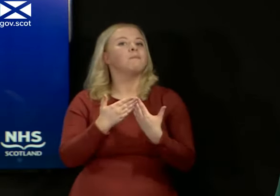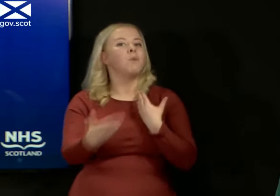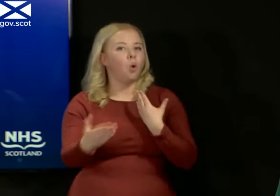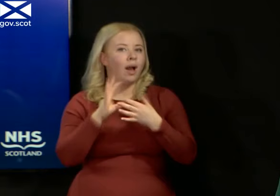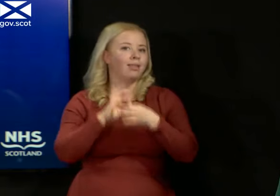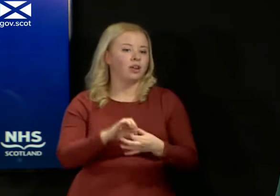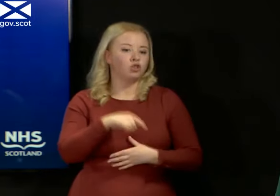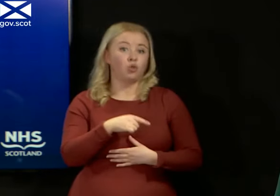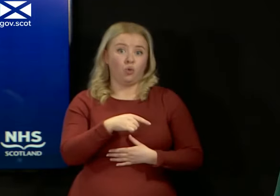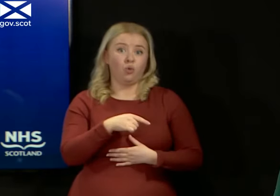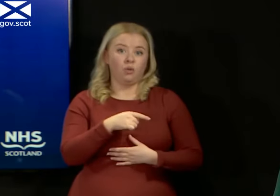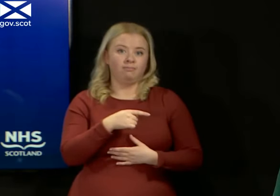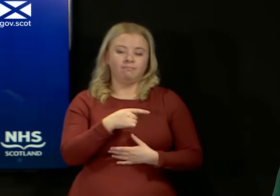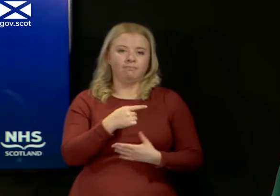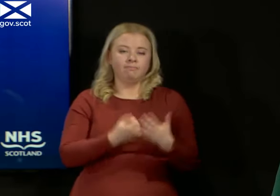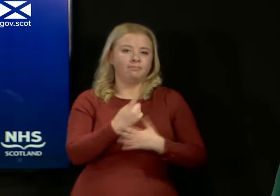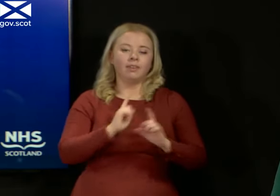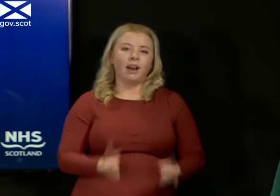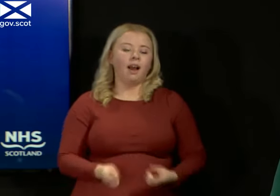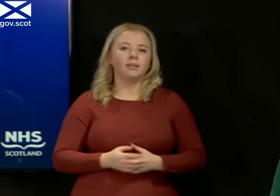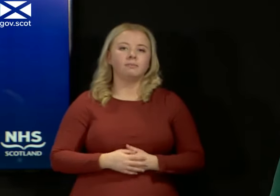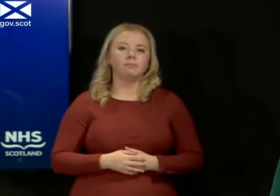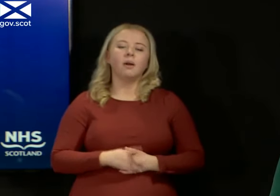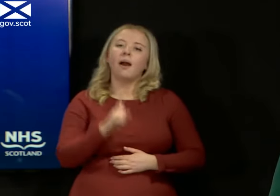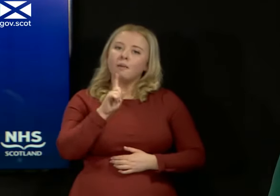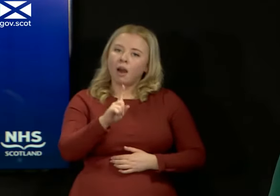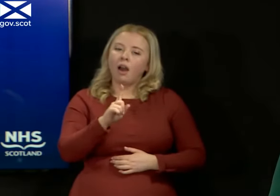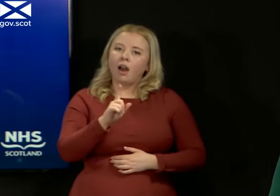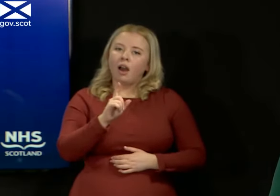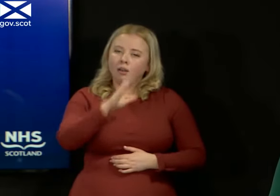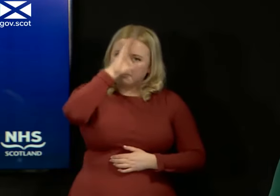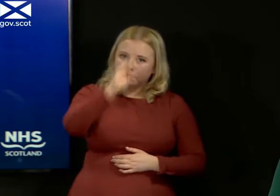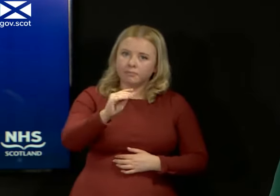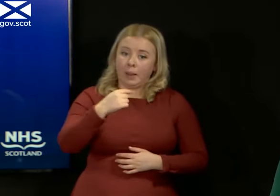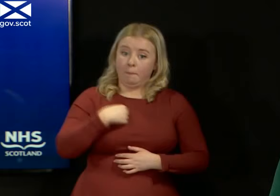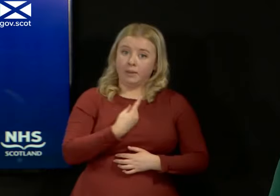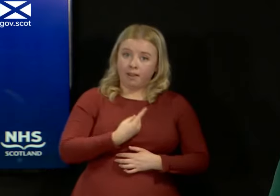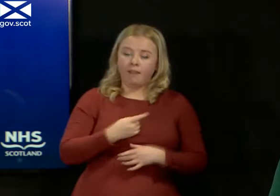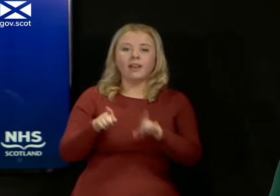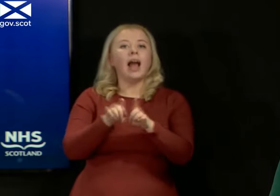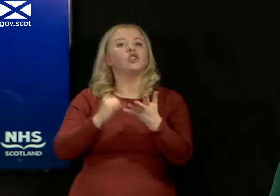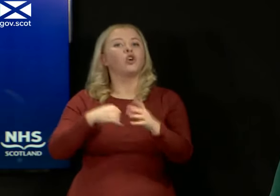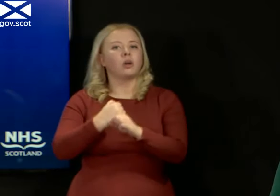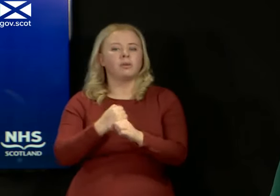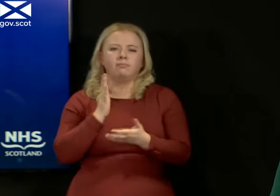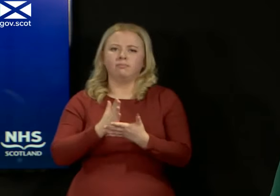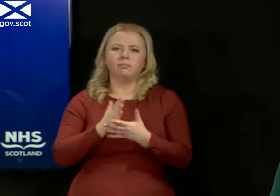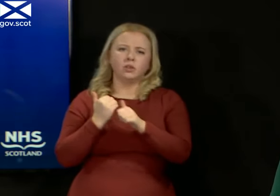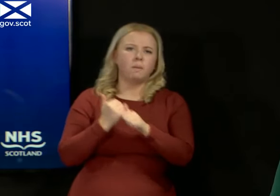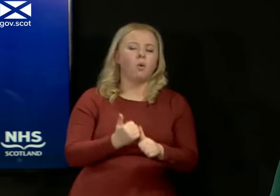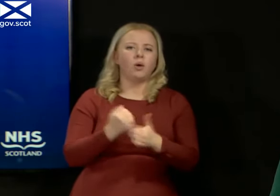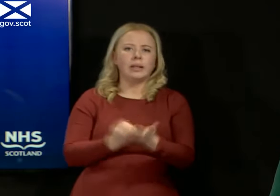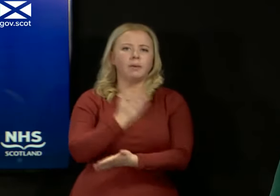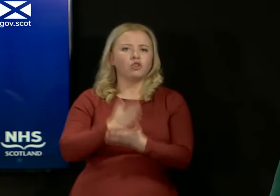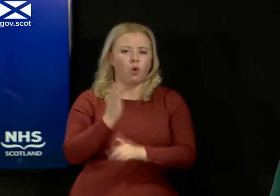details of the case at this point. However, I can say that I and the Scottish Government strongly support action to